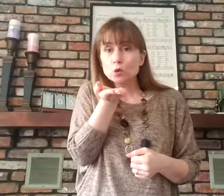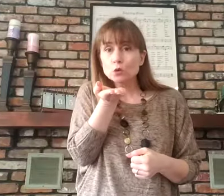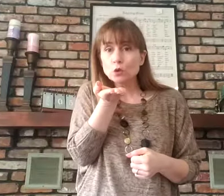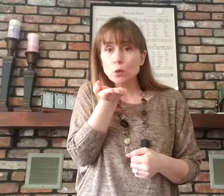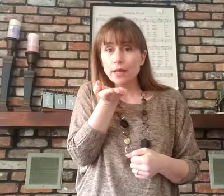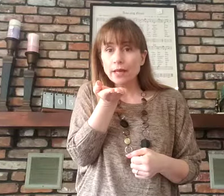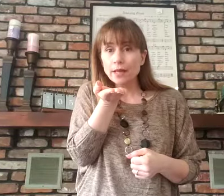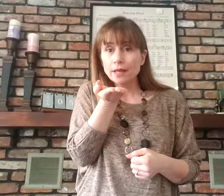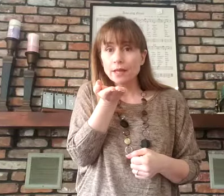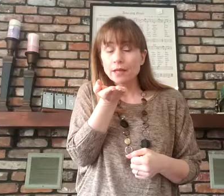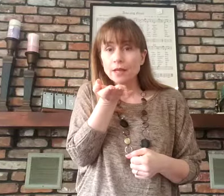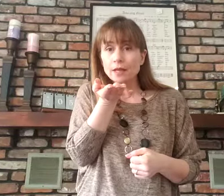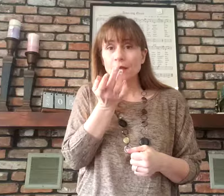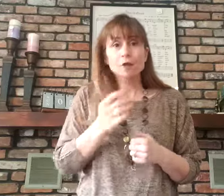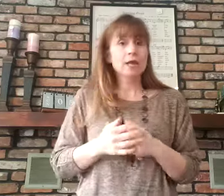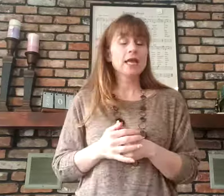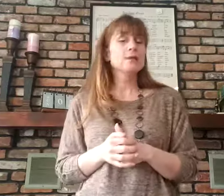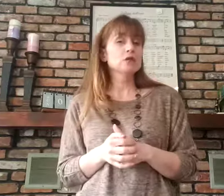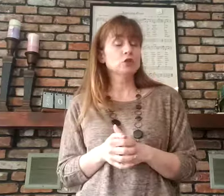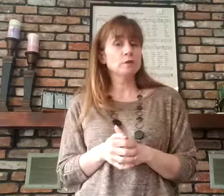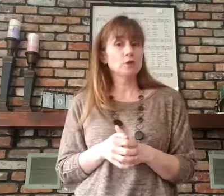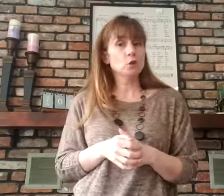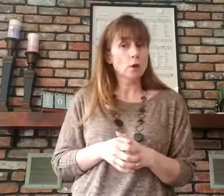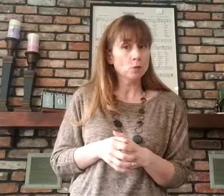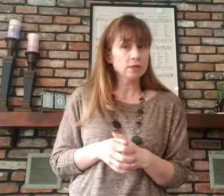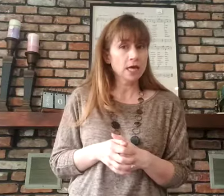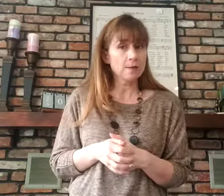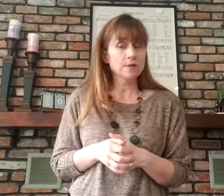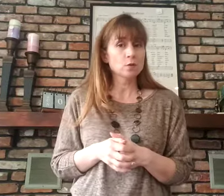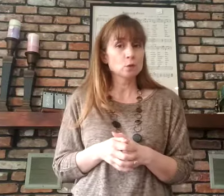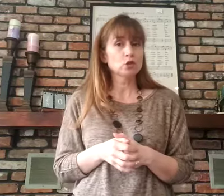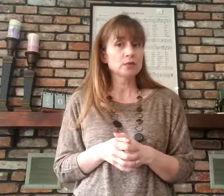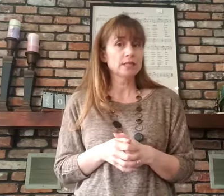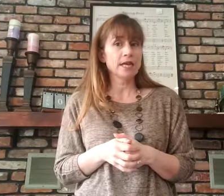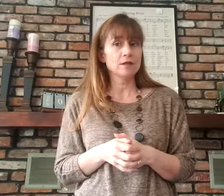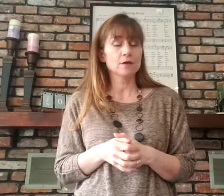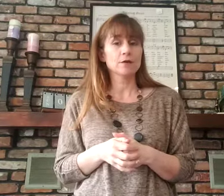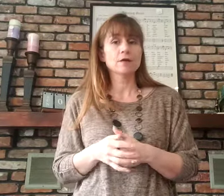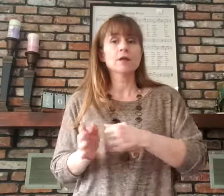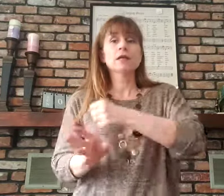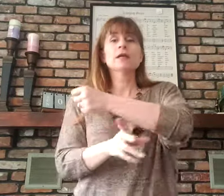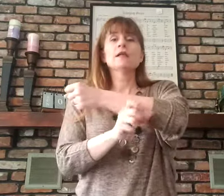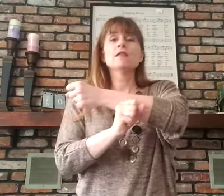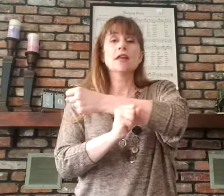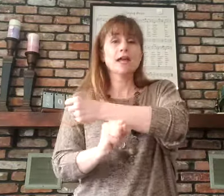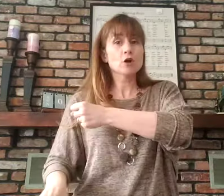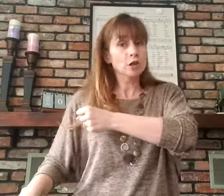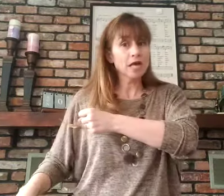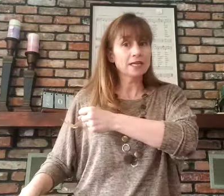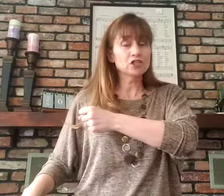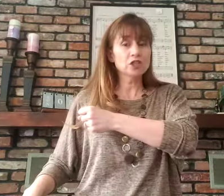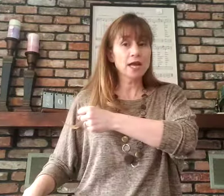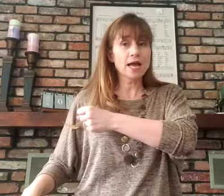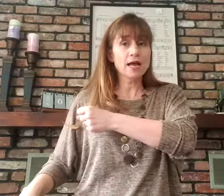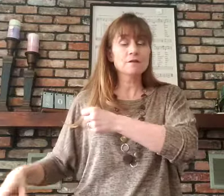away. Okay, I'm gonna do it for you one more time and then we'll do it together. They are like chaff